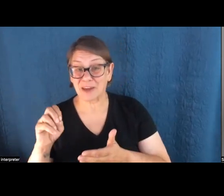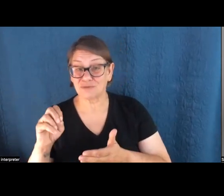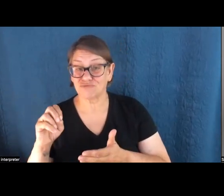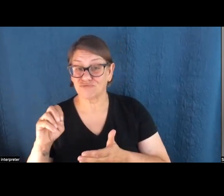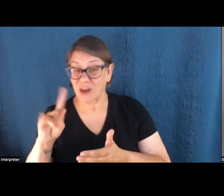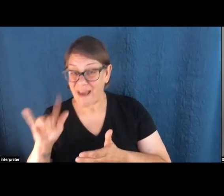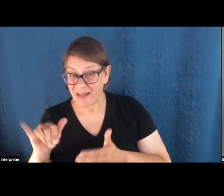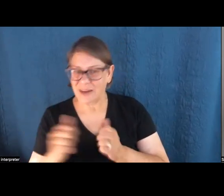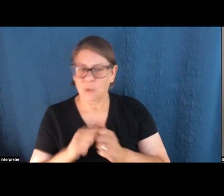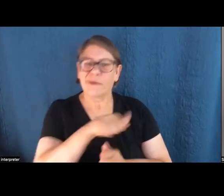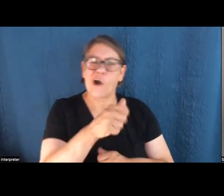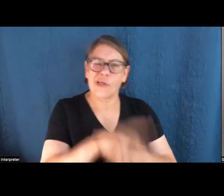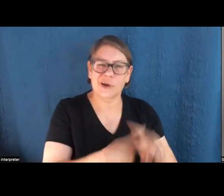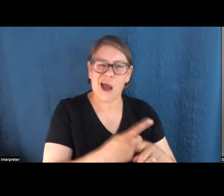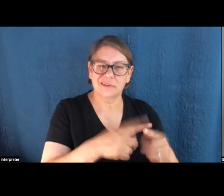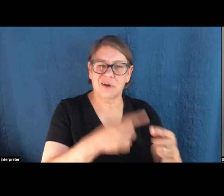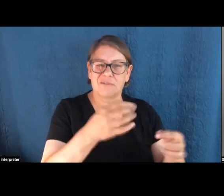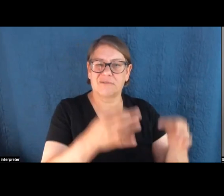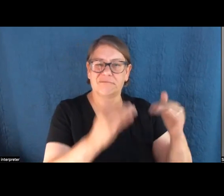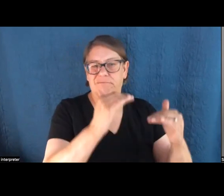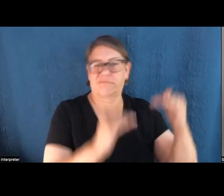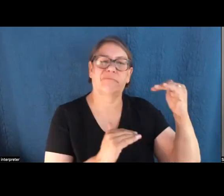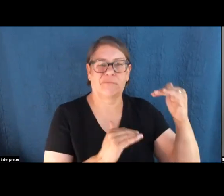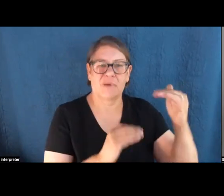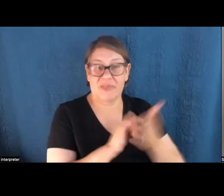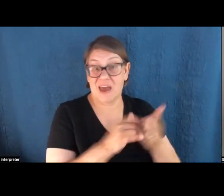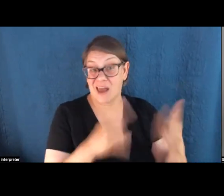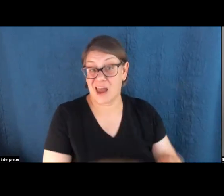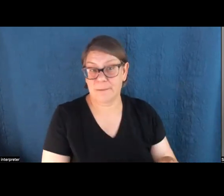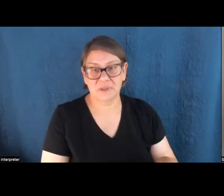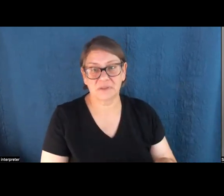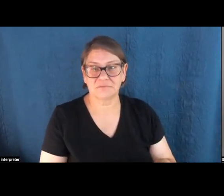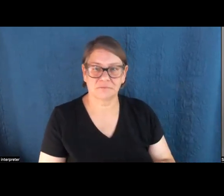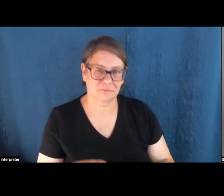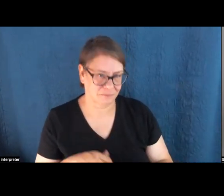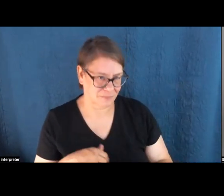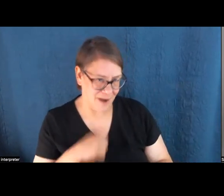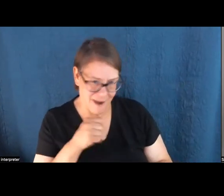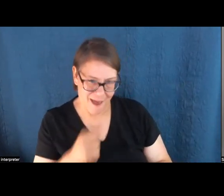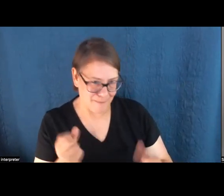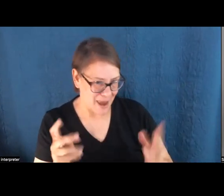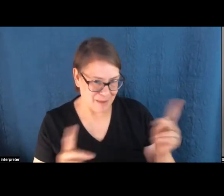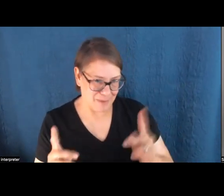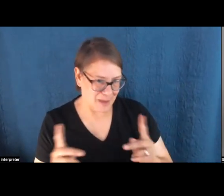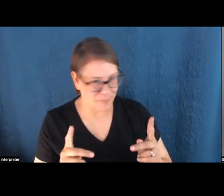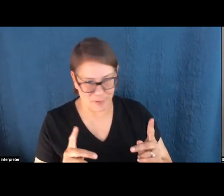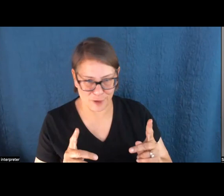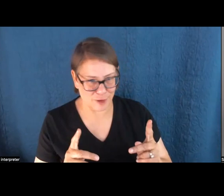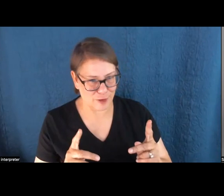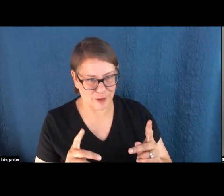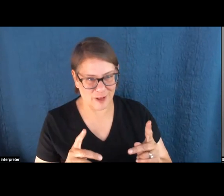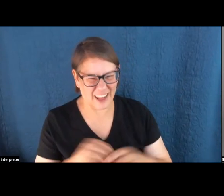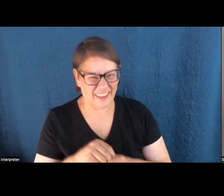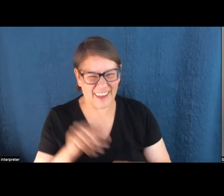play. And I, you know, I'm proud of having written it that way. And I will say it did not win me many fans among the sort of anti-woke crowd.